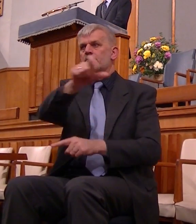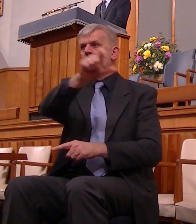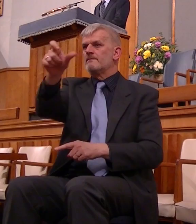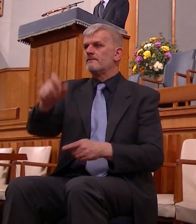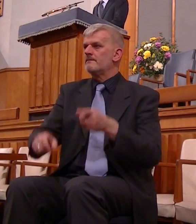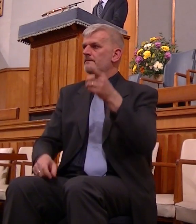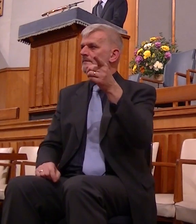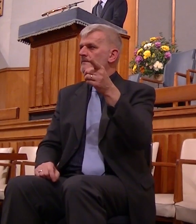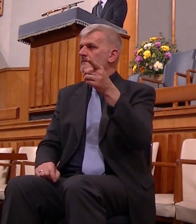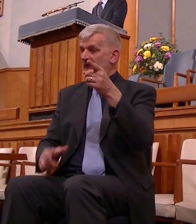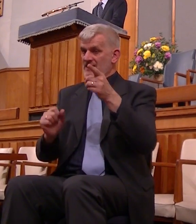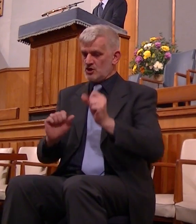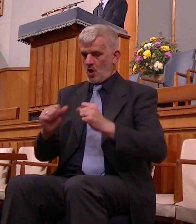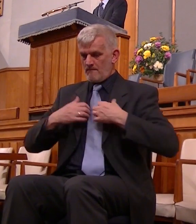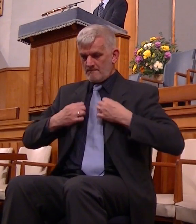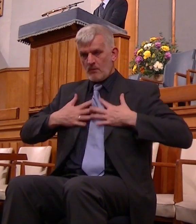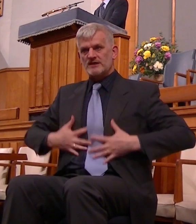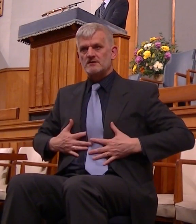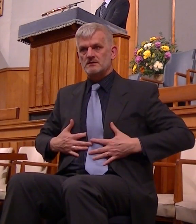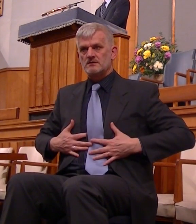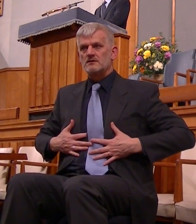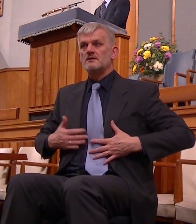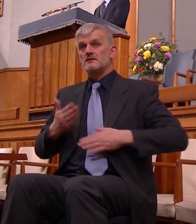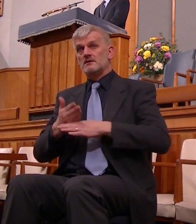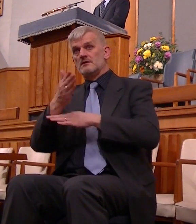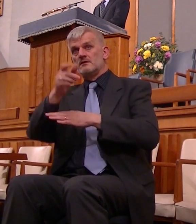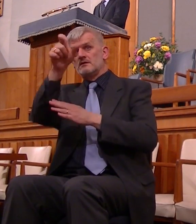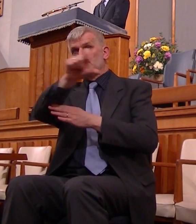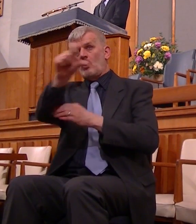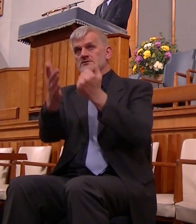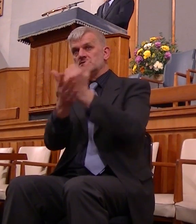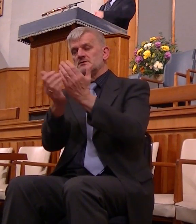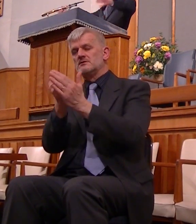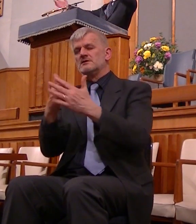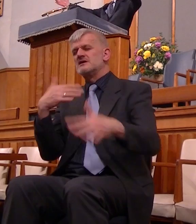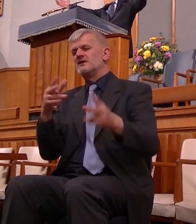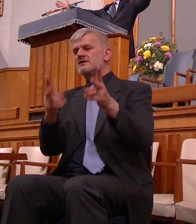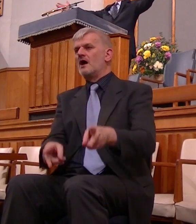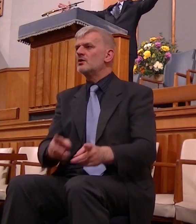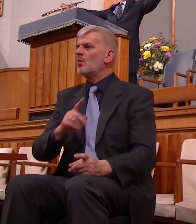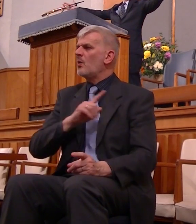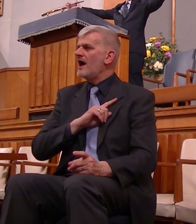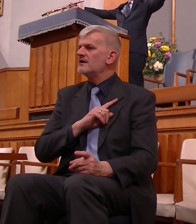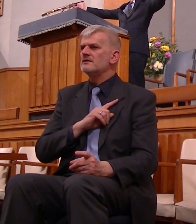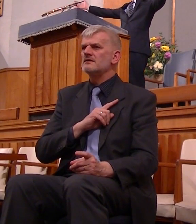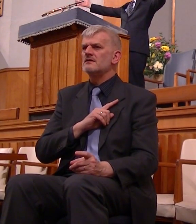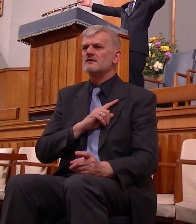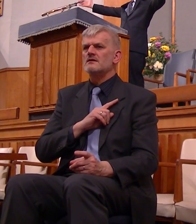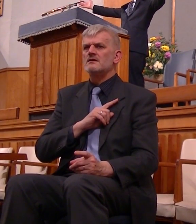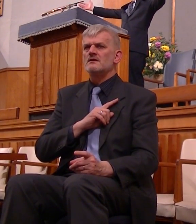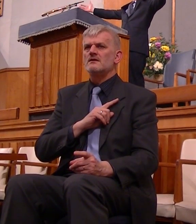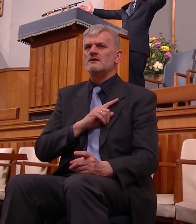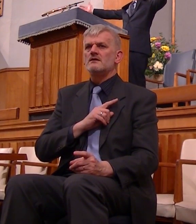a human body and personality and suffered and died on a cross so that he could bear himself to